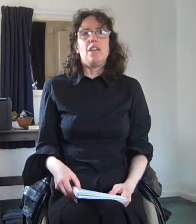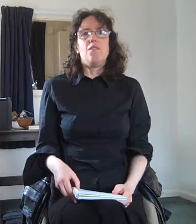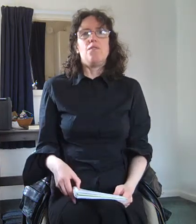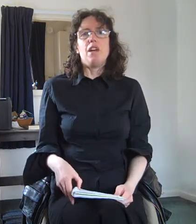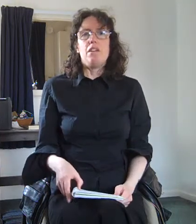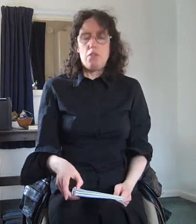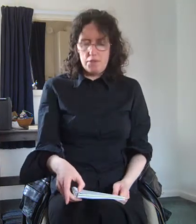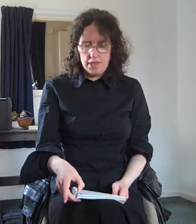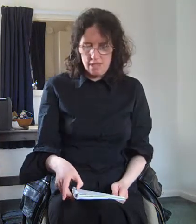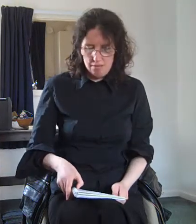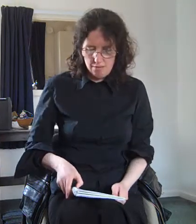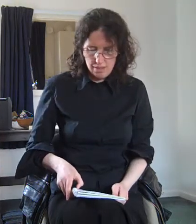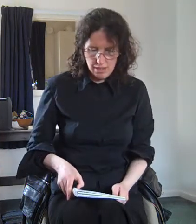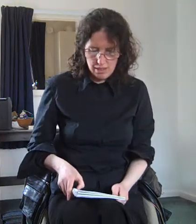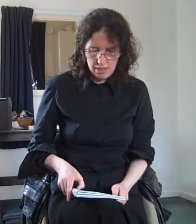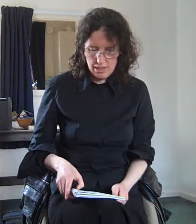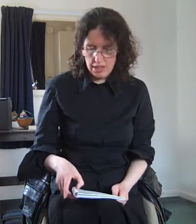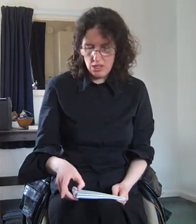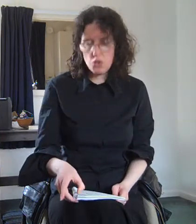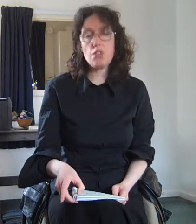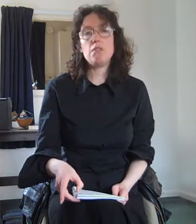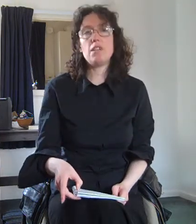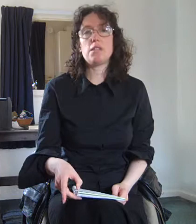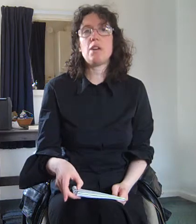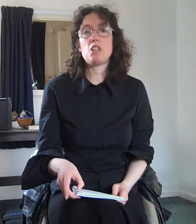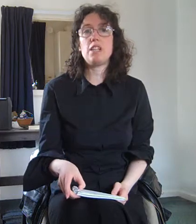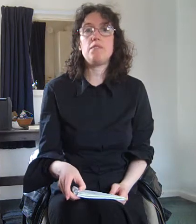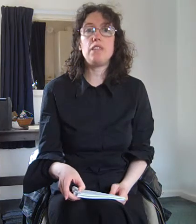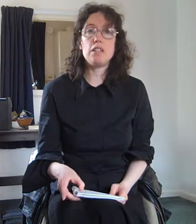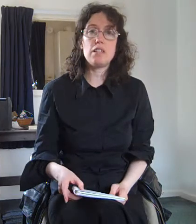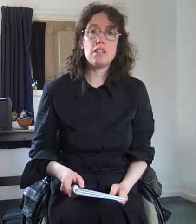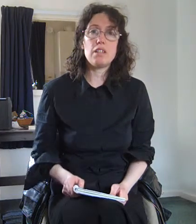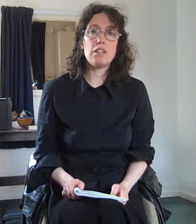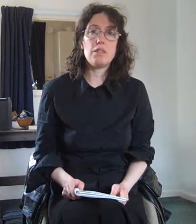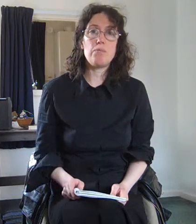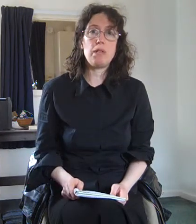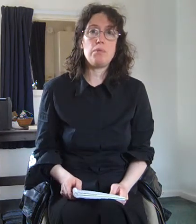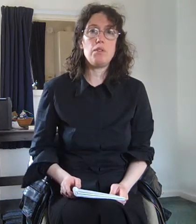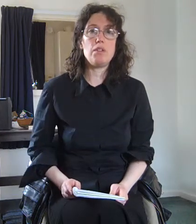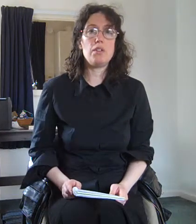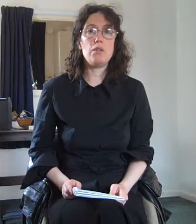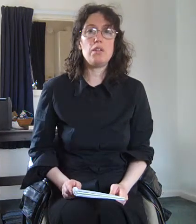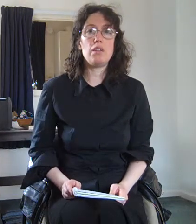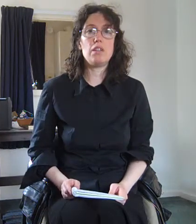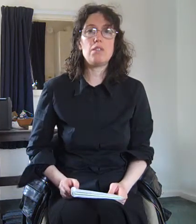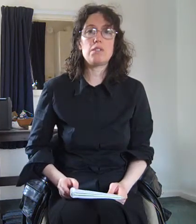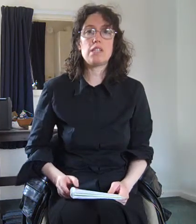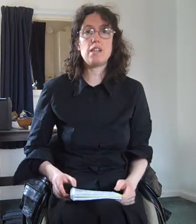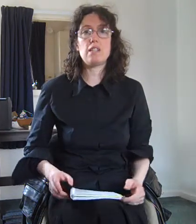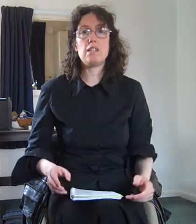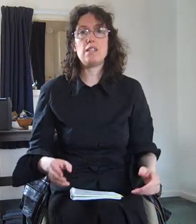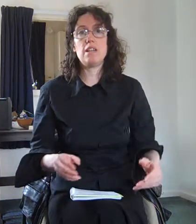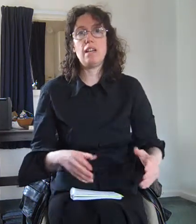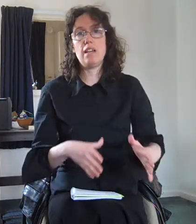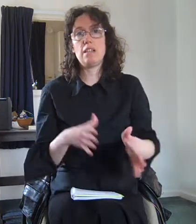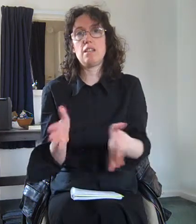Very often this isn't true especially for younger people who are long-sighted and